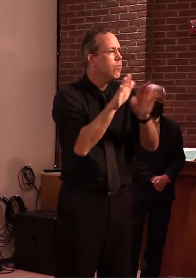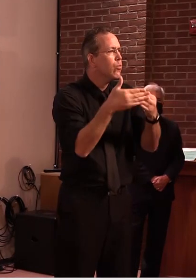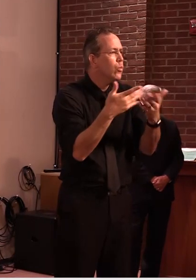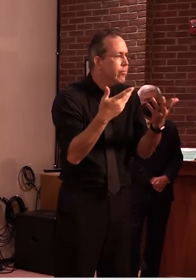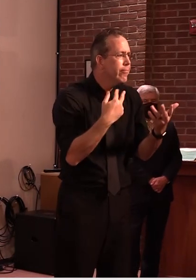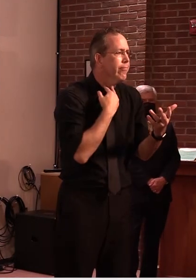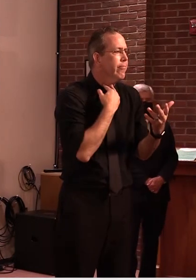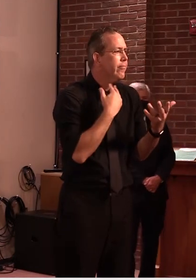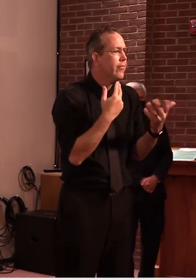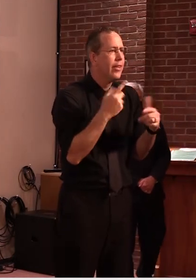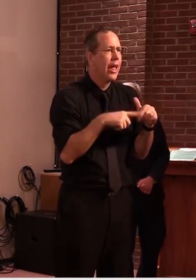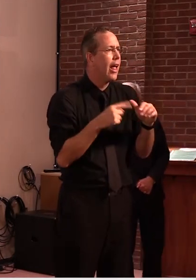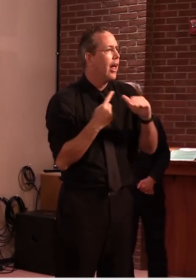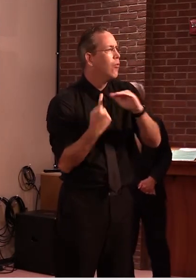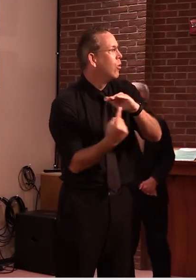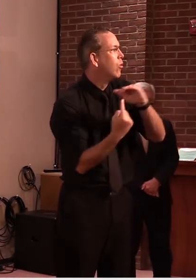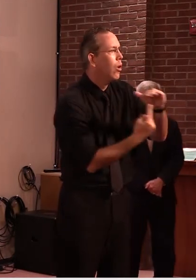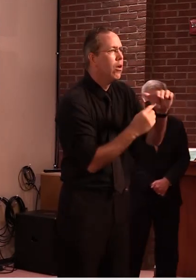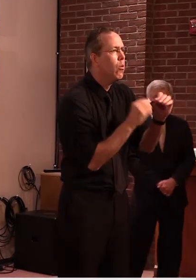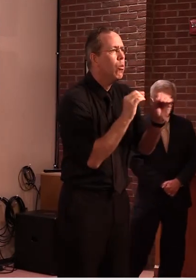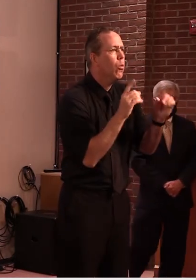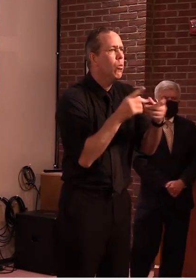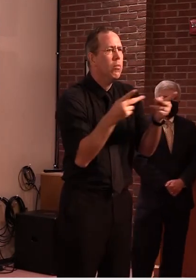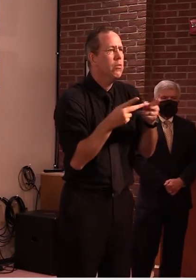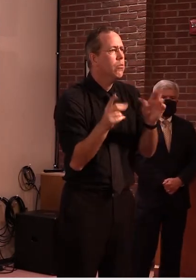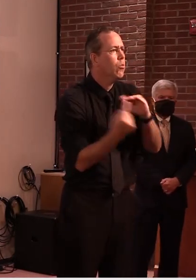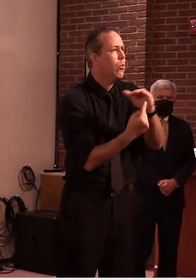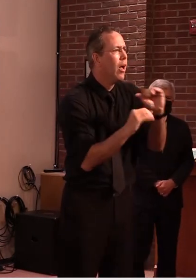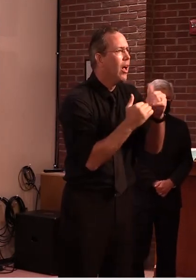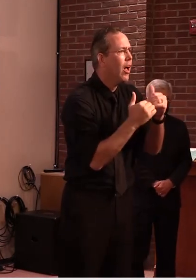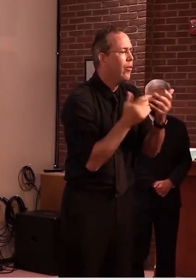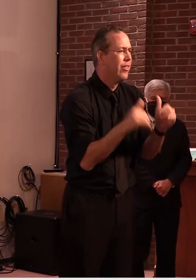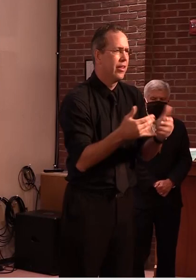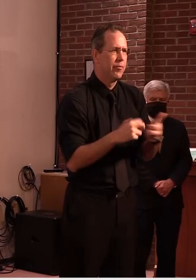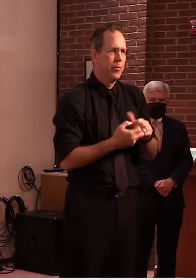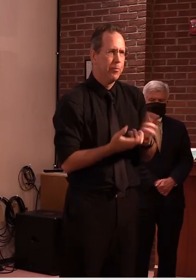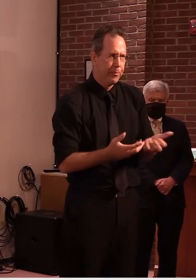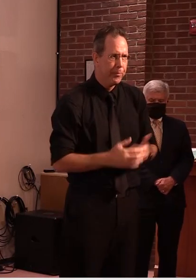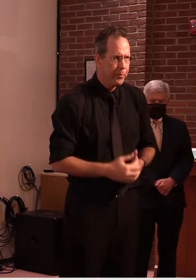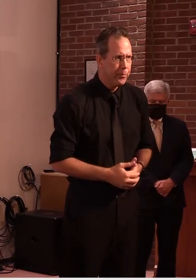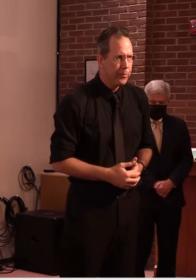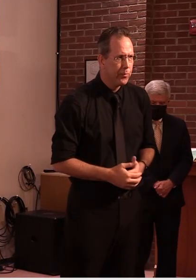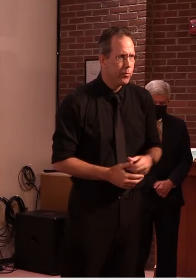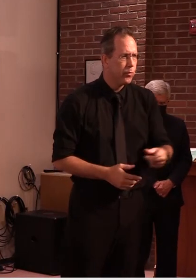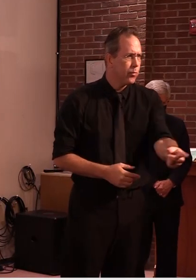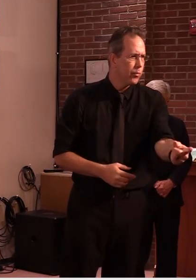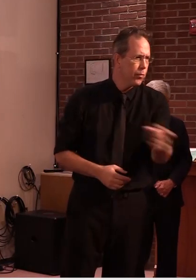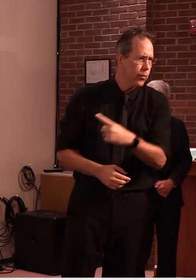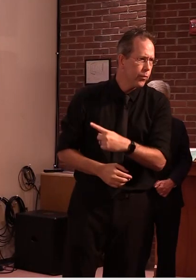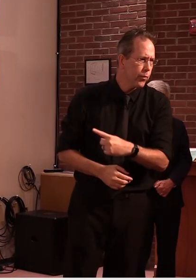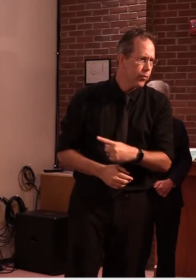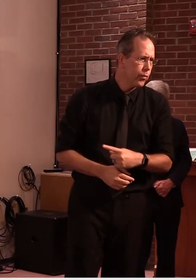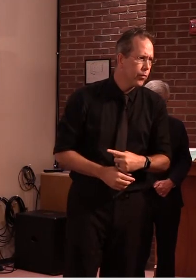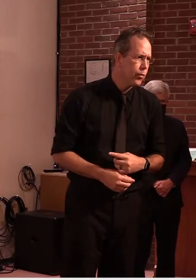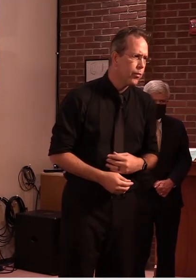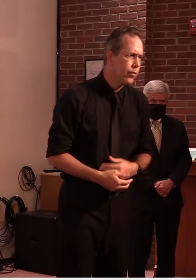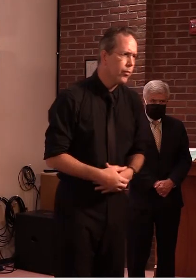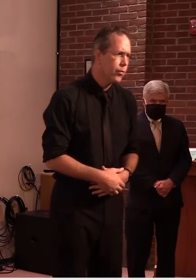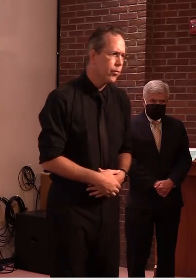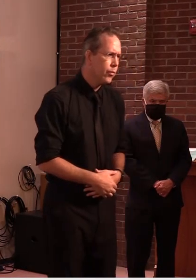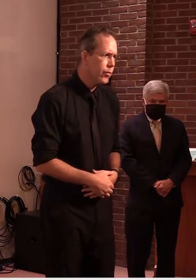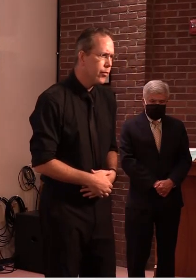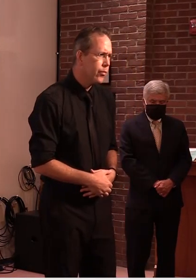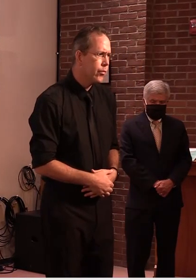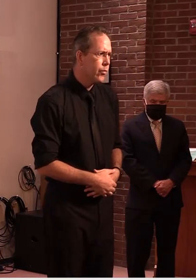where are you right now uh with your with your level of trust uh with uh with core